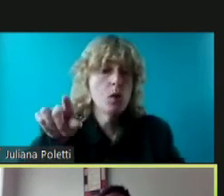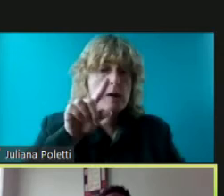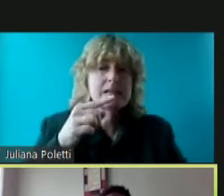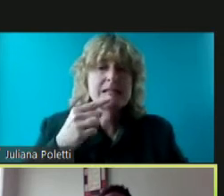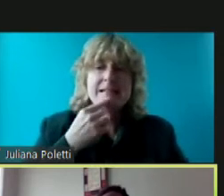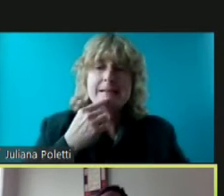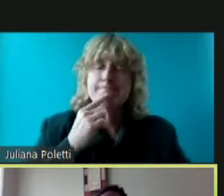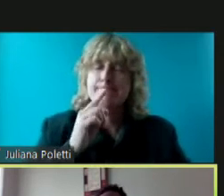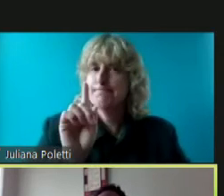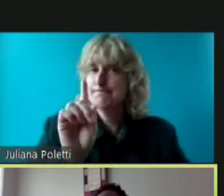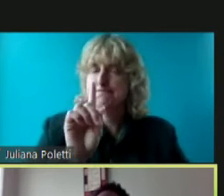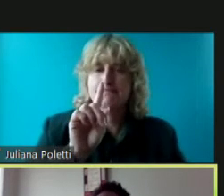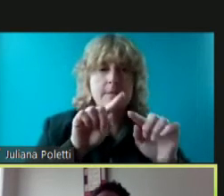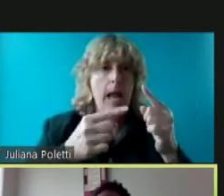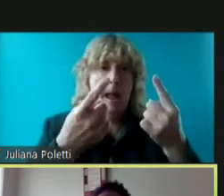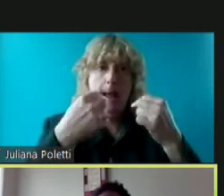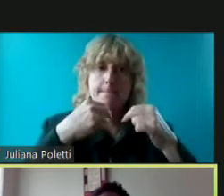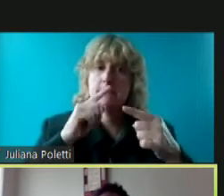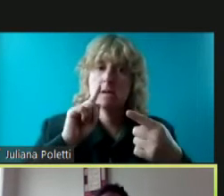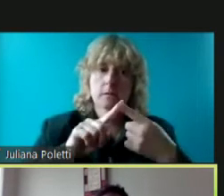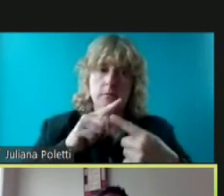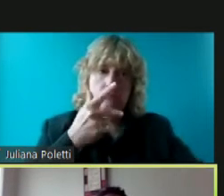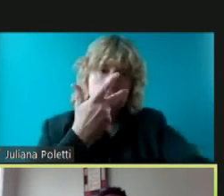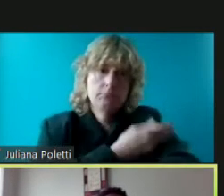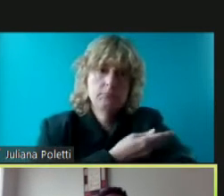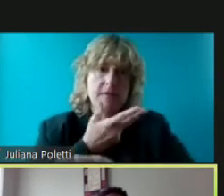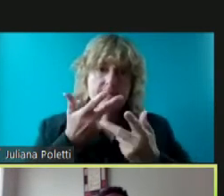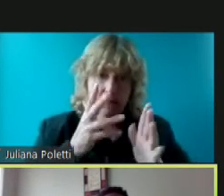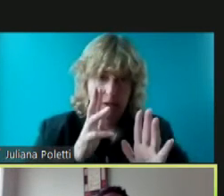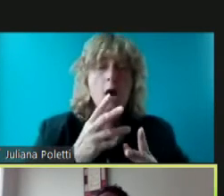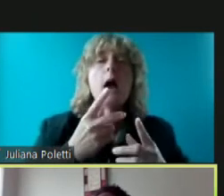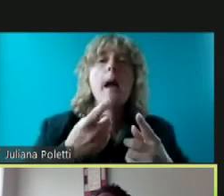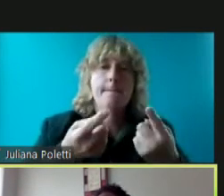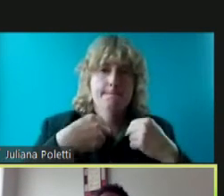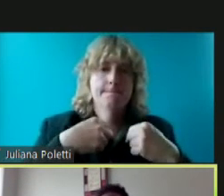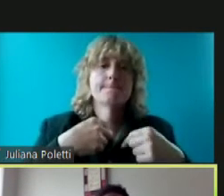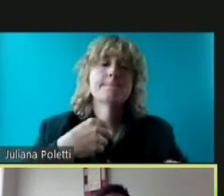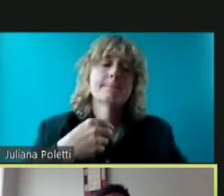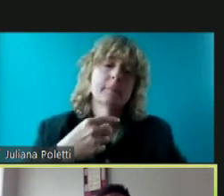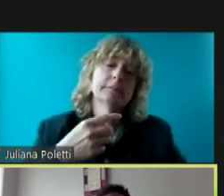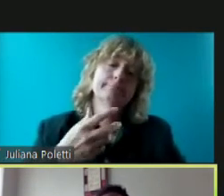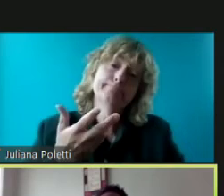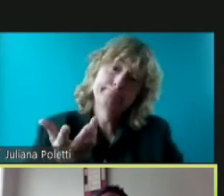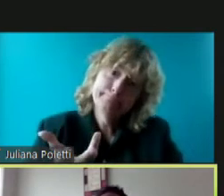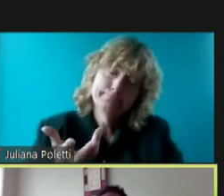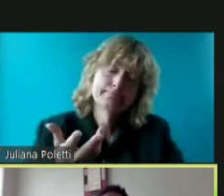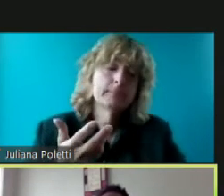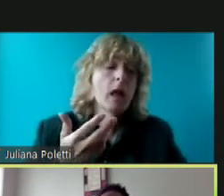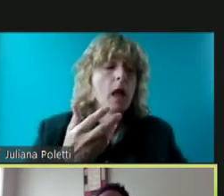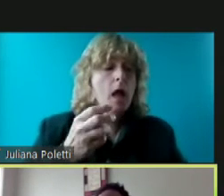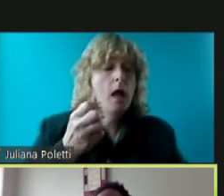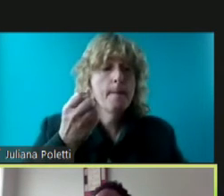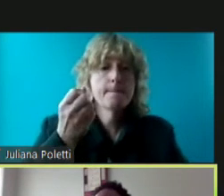come back unless you have been vaccinated um waivers we have a lot of people calling for waivers